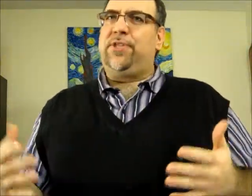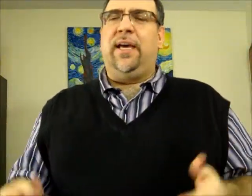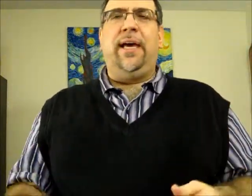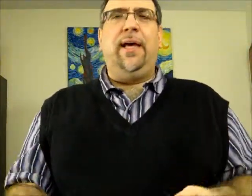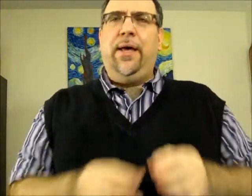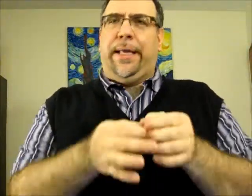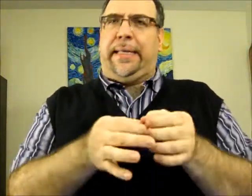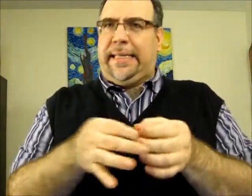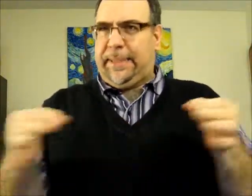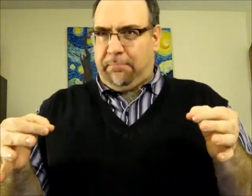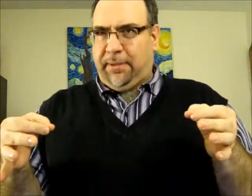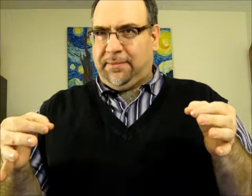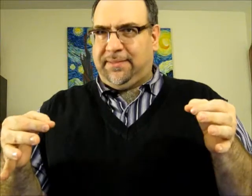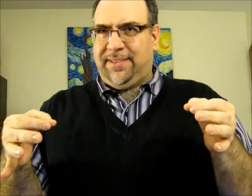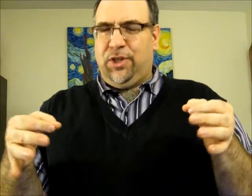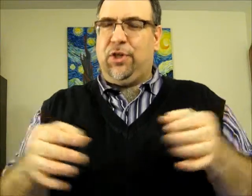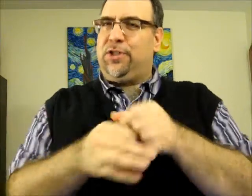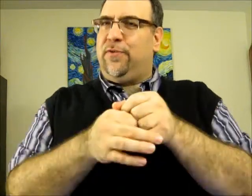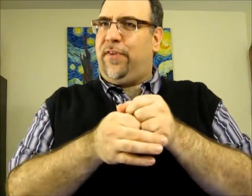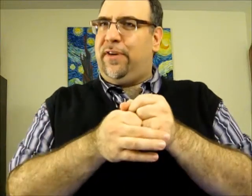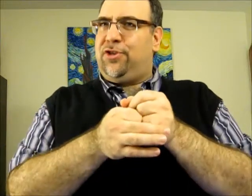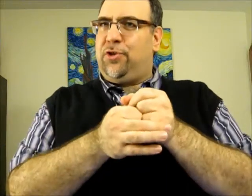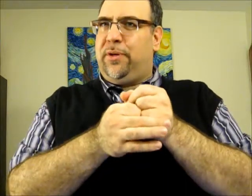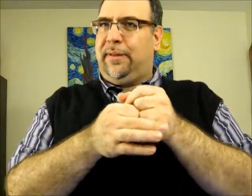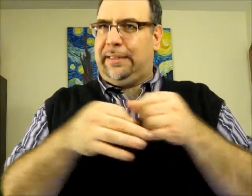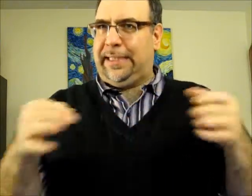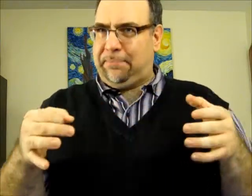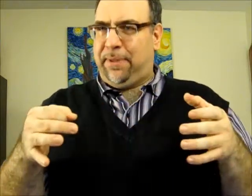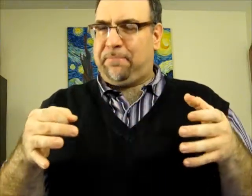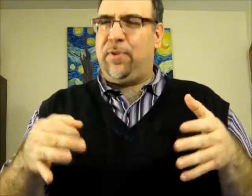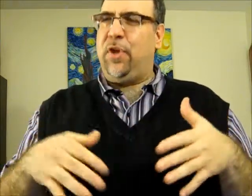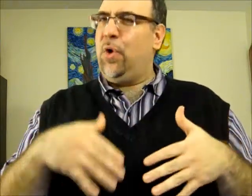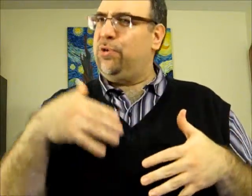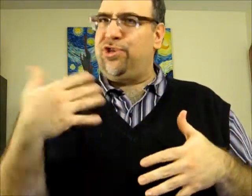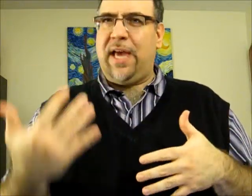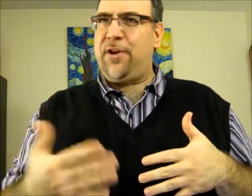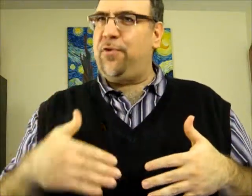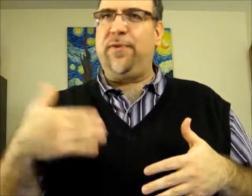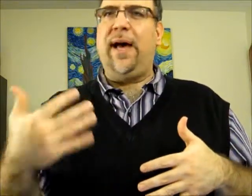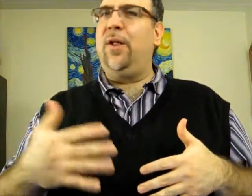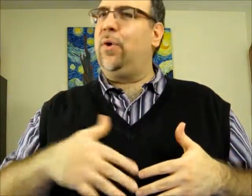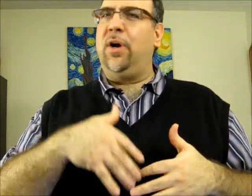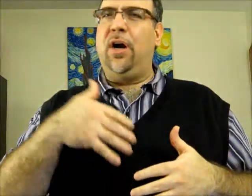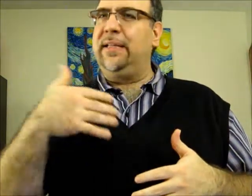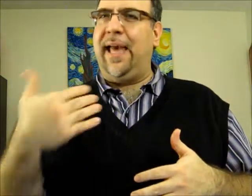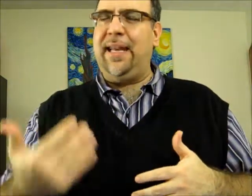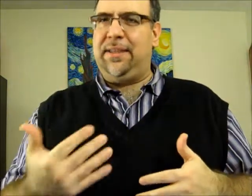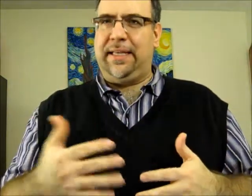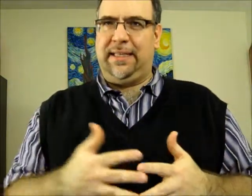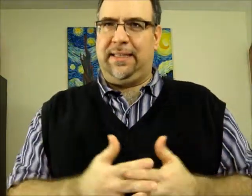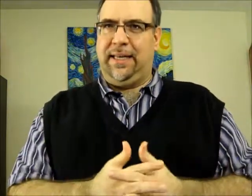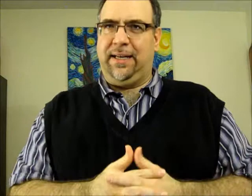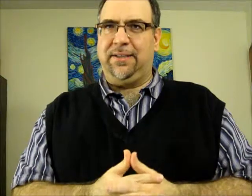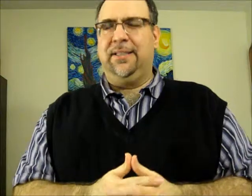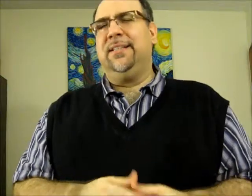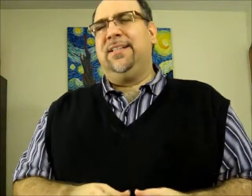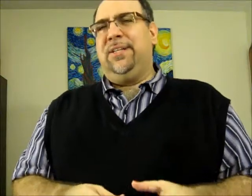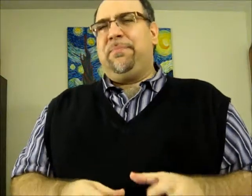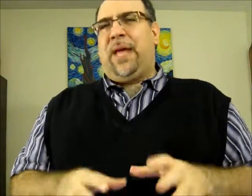say lieb. Just a very short lieb. No shadow vowel or hardly anything at the end. I